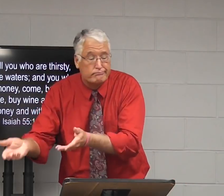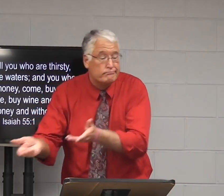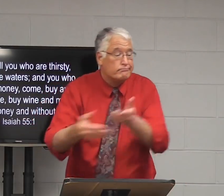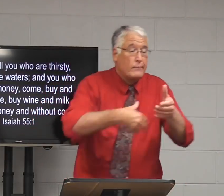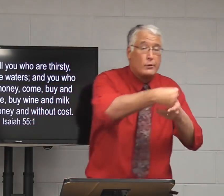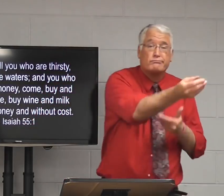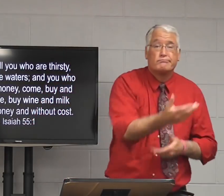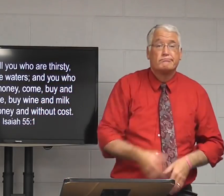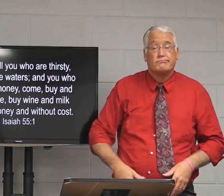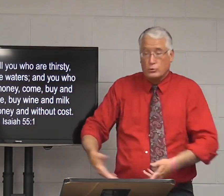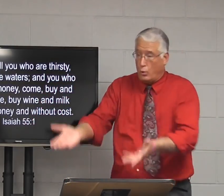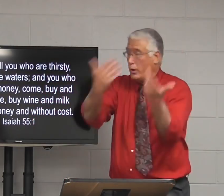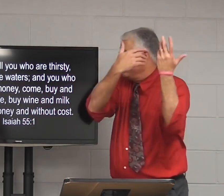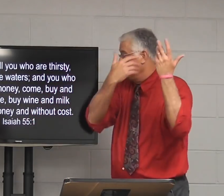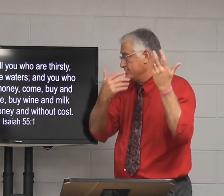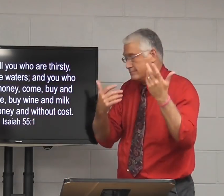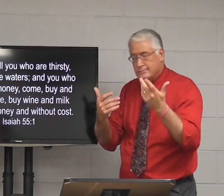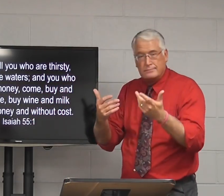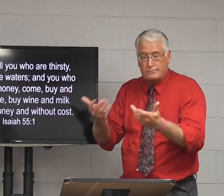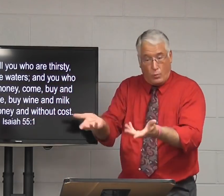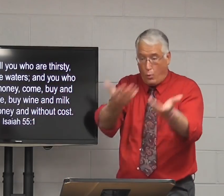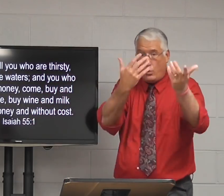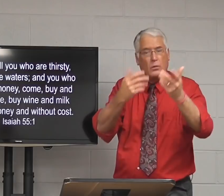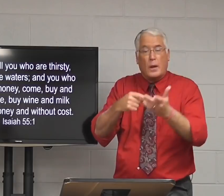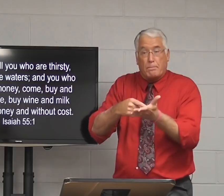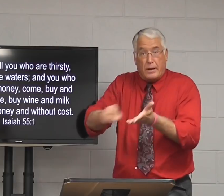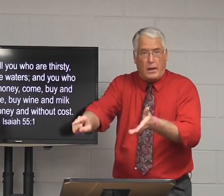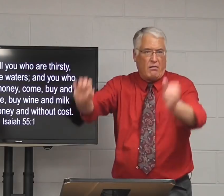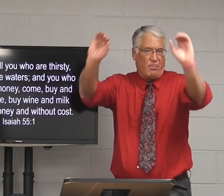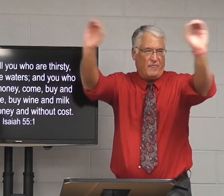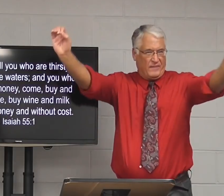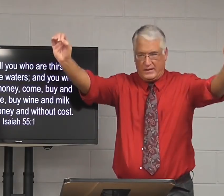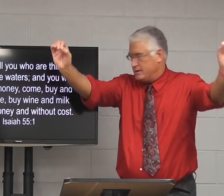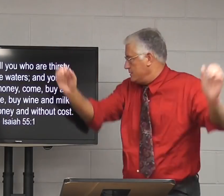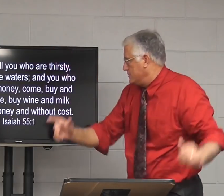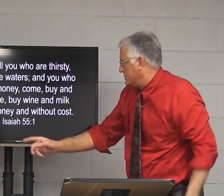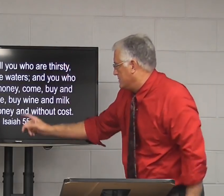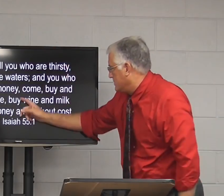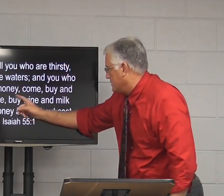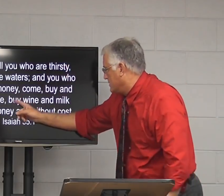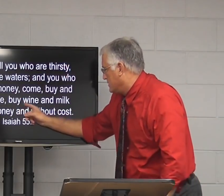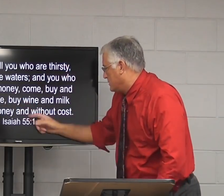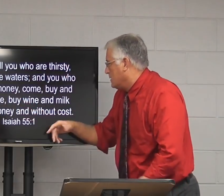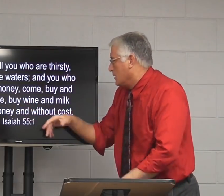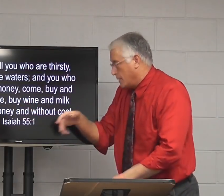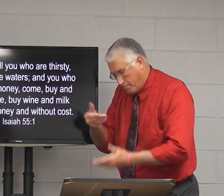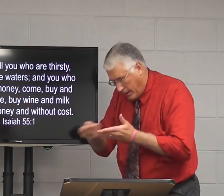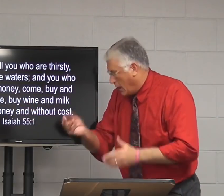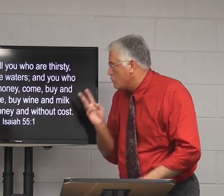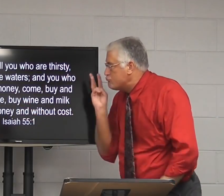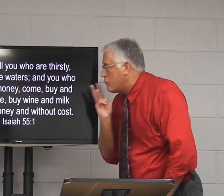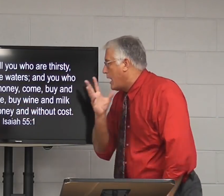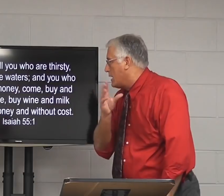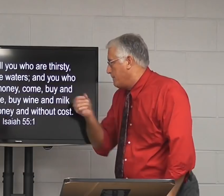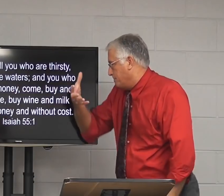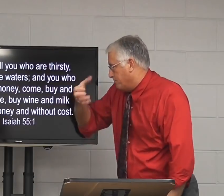go on. You don't have to pay anything. Come, buy